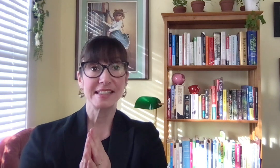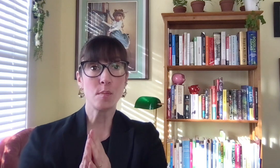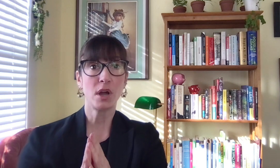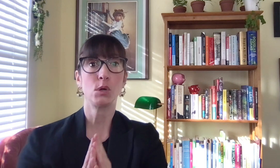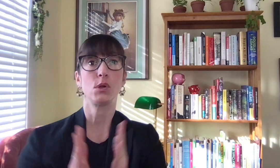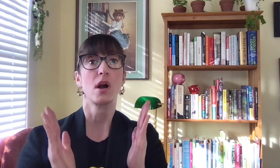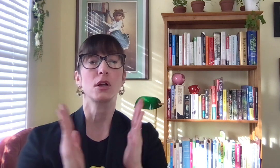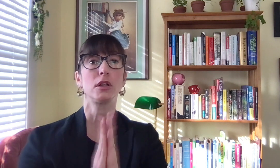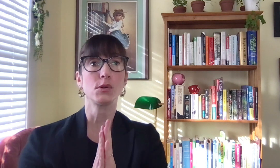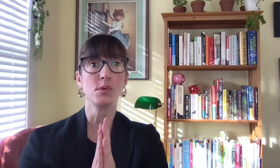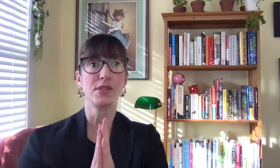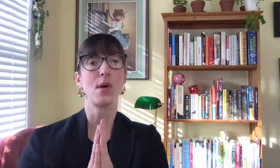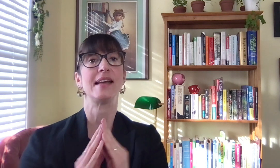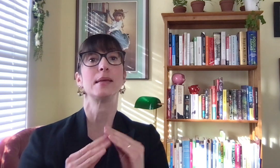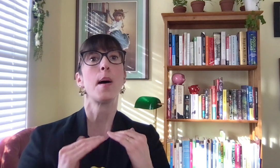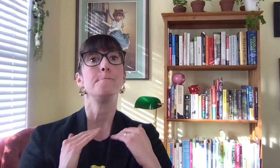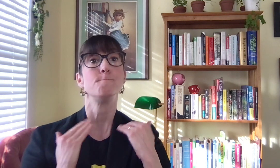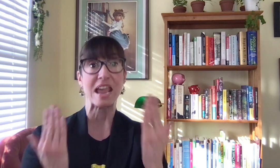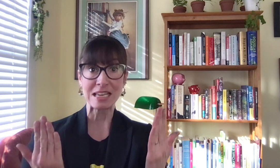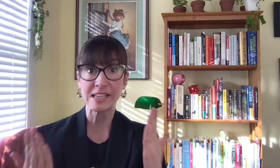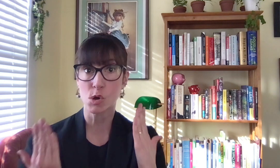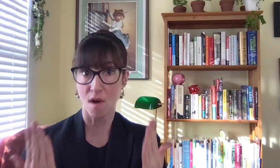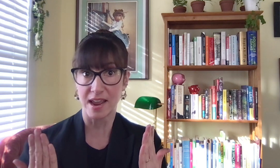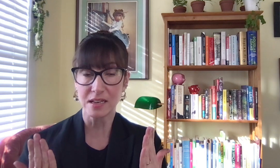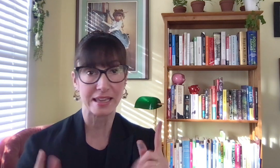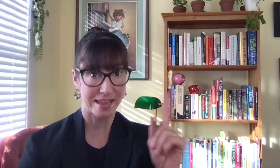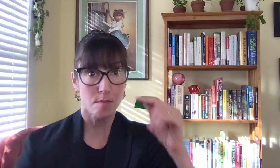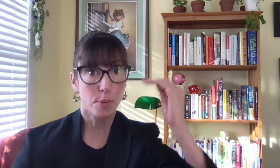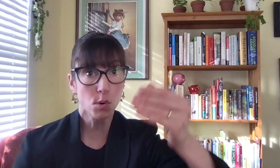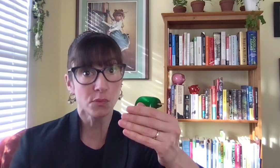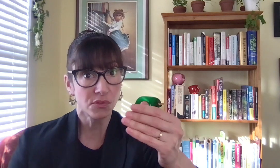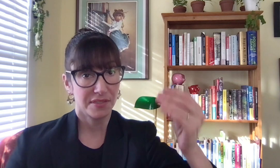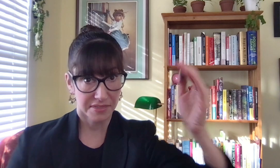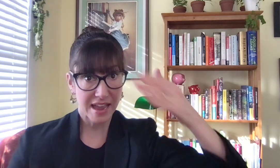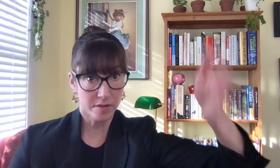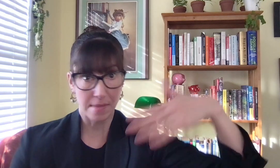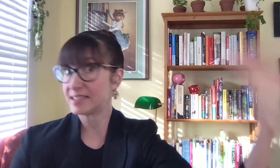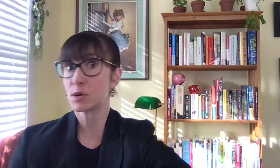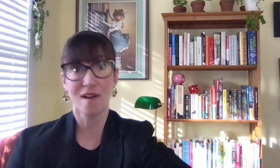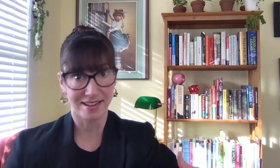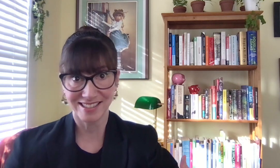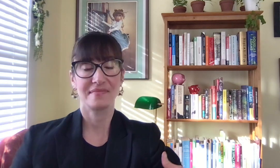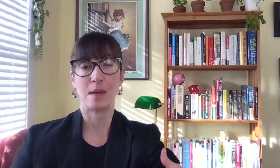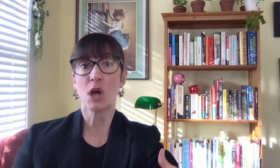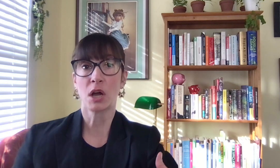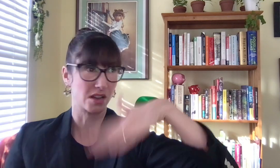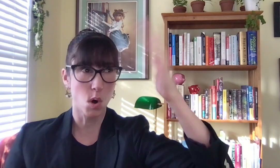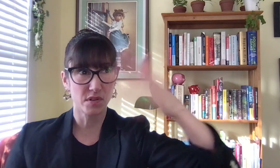someone who you are close with who has amazing credit. Like, get proof that they have amazing credit. I'm talking over